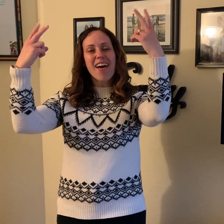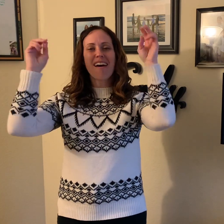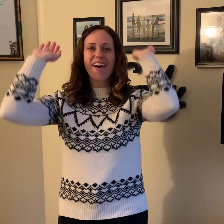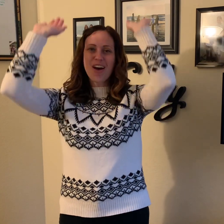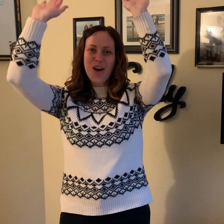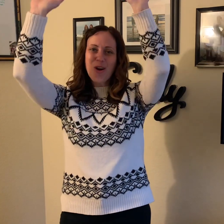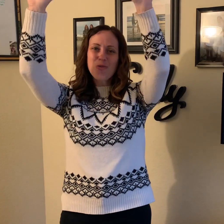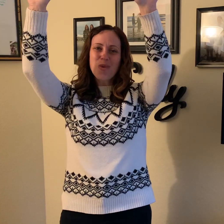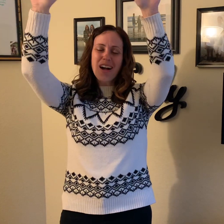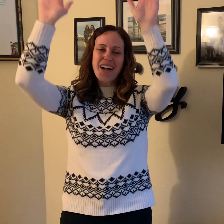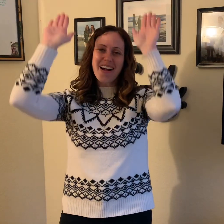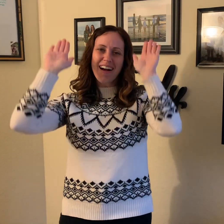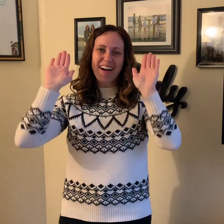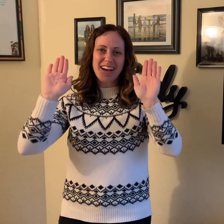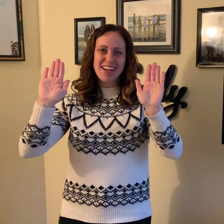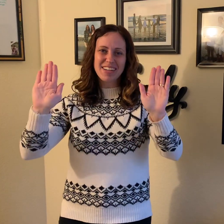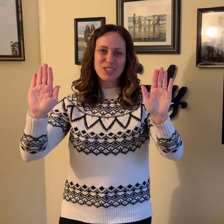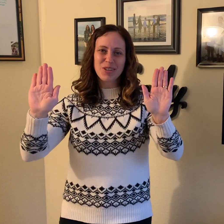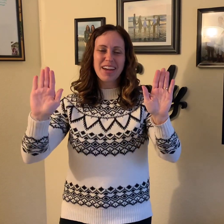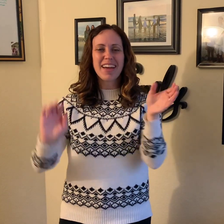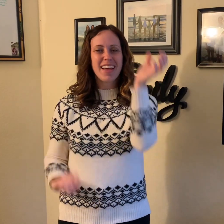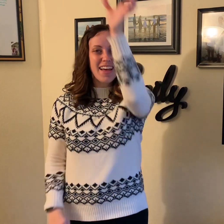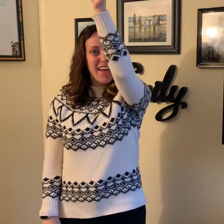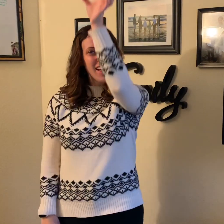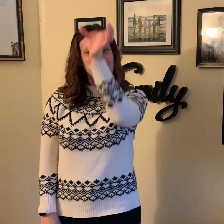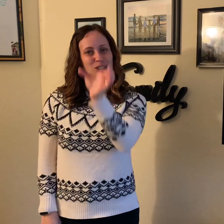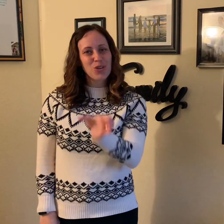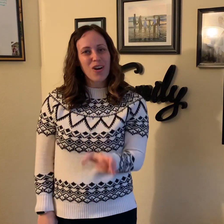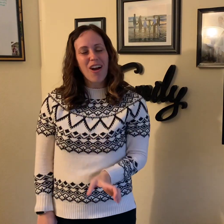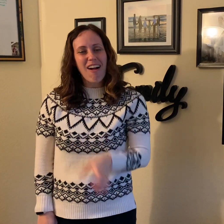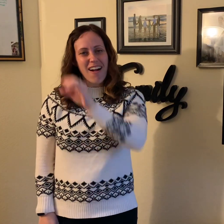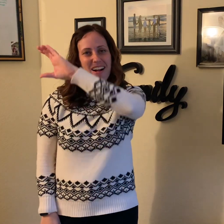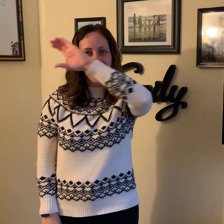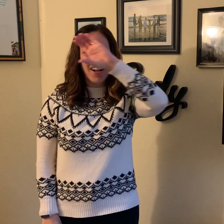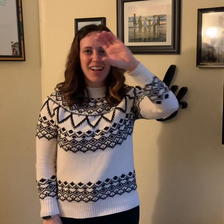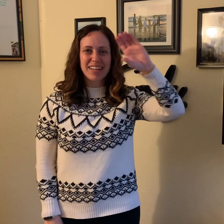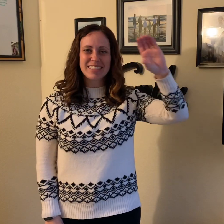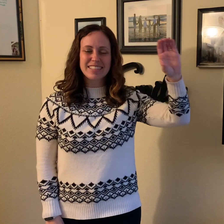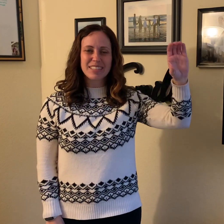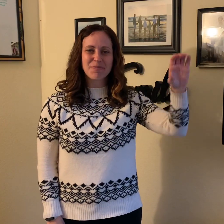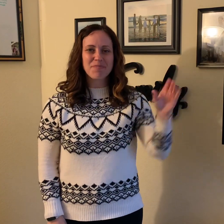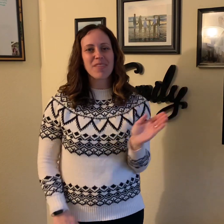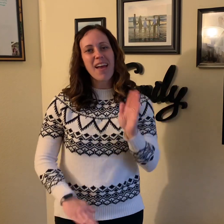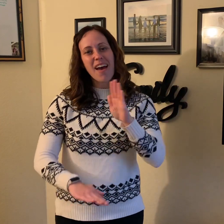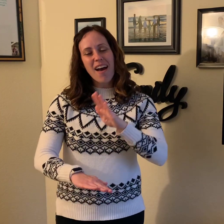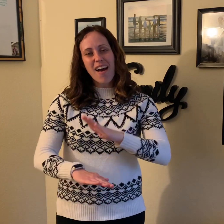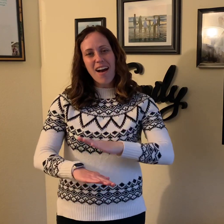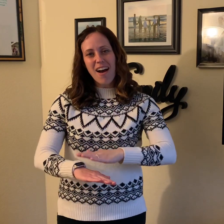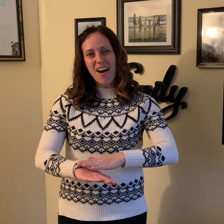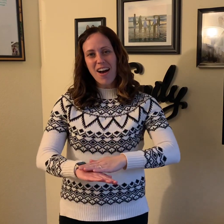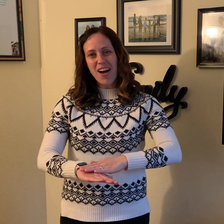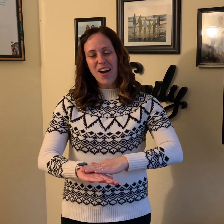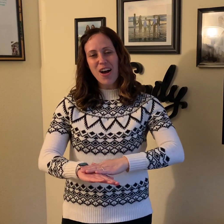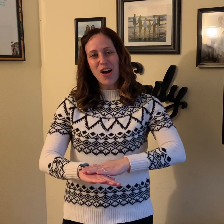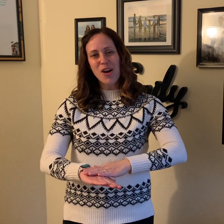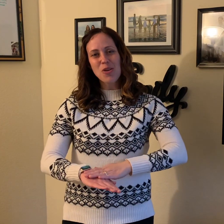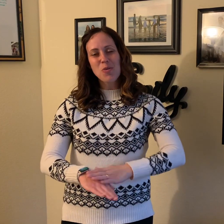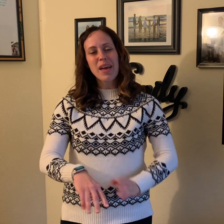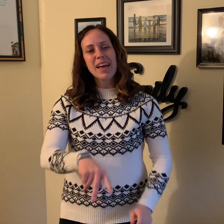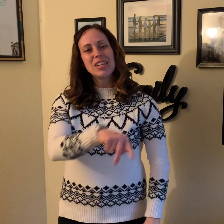Wondrous Cross, I wish